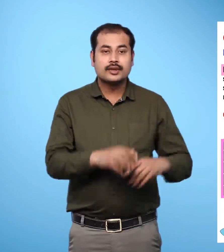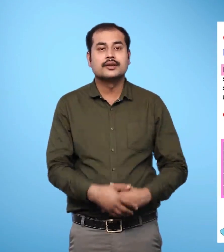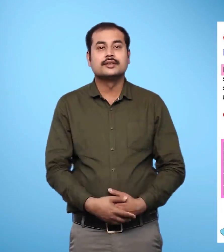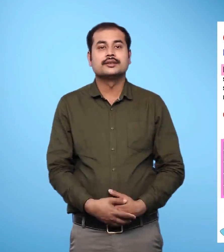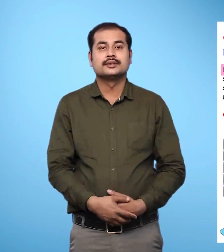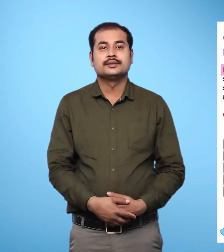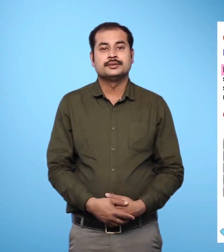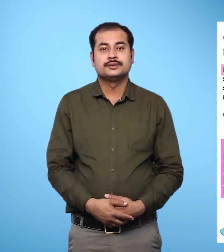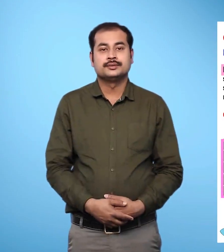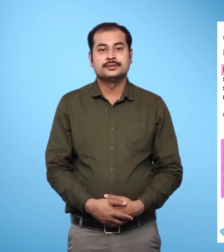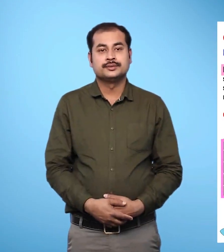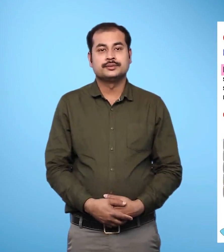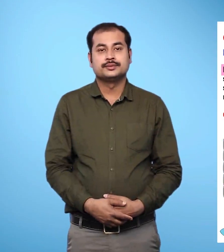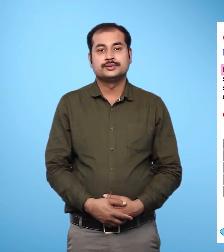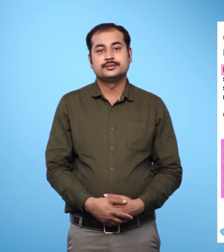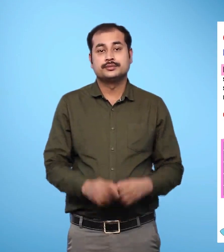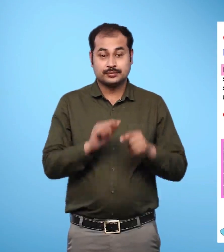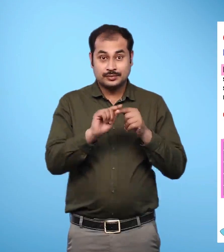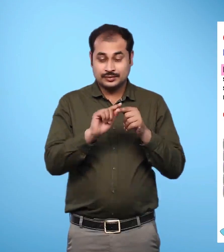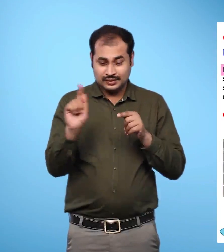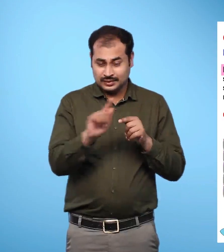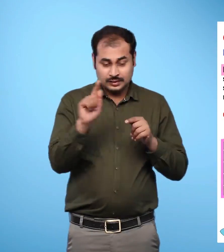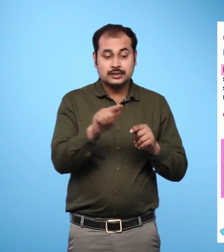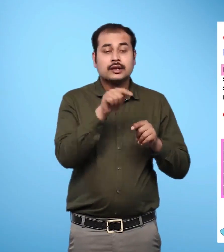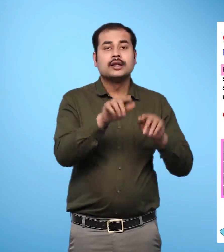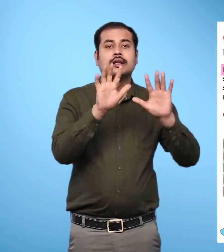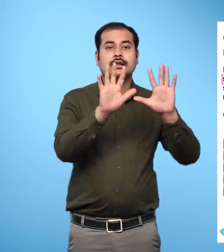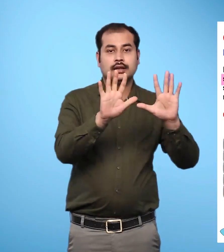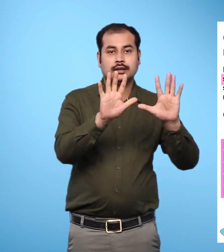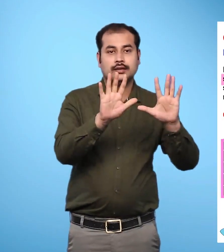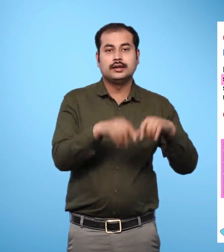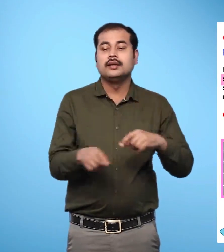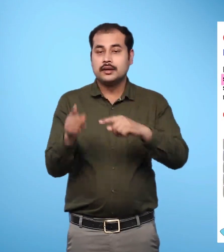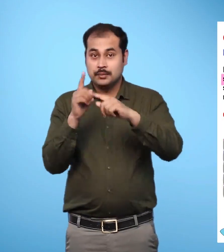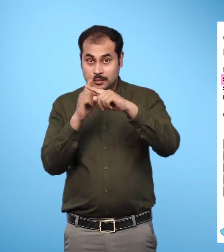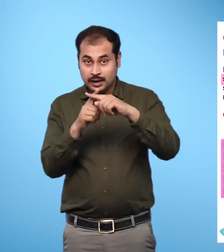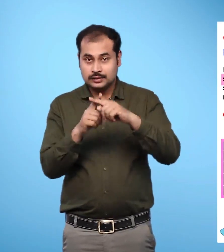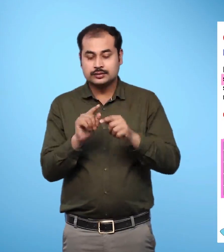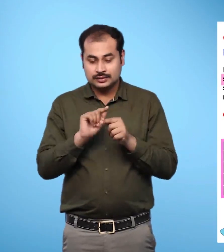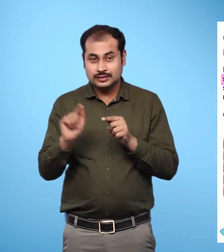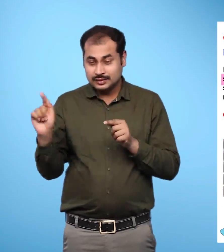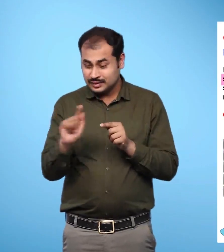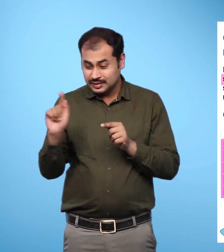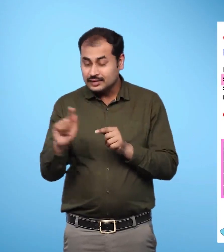part 4 shows a bundle of 10 matchsticks plus 3 matchsticks.